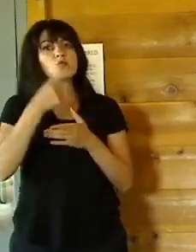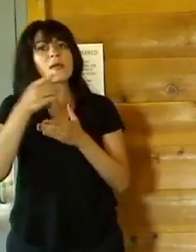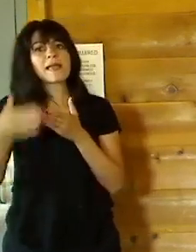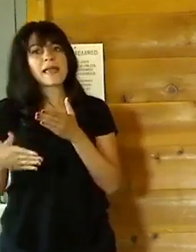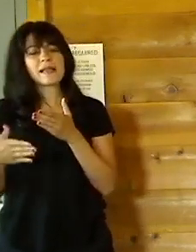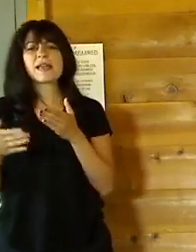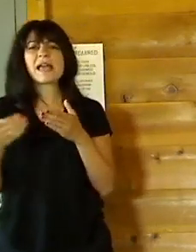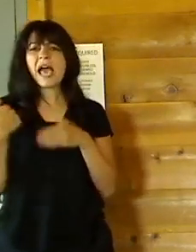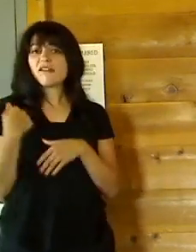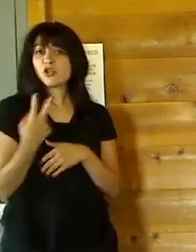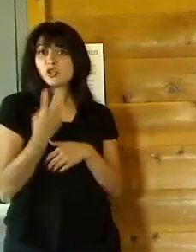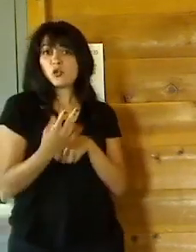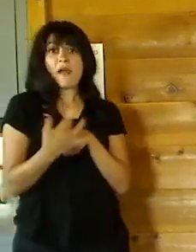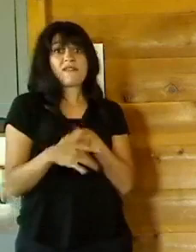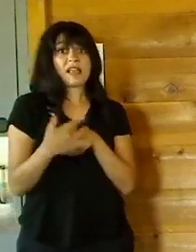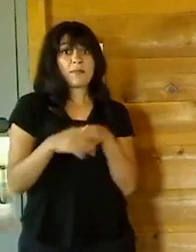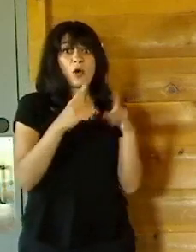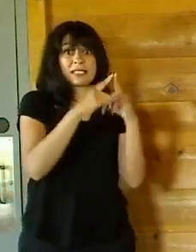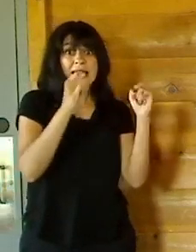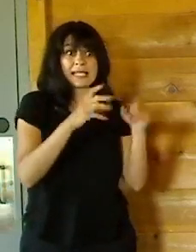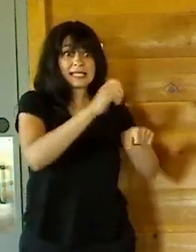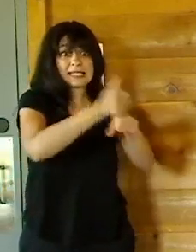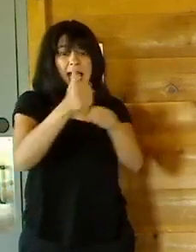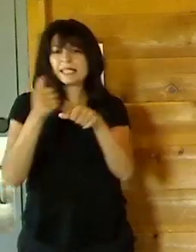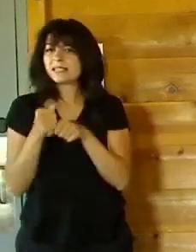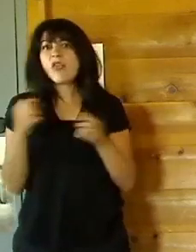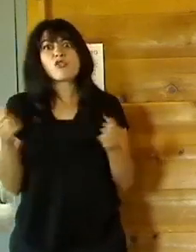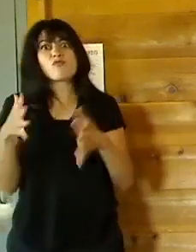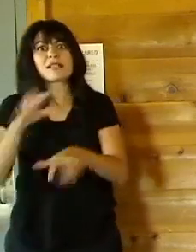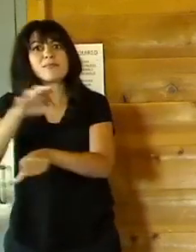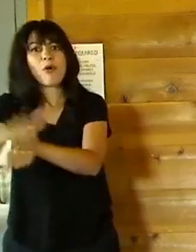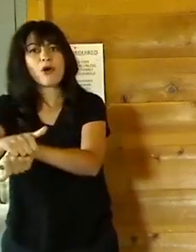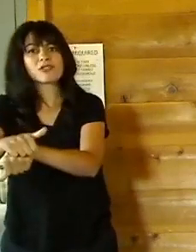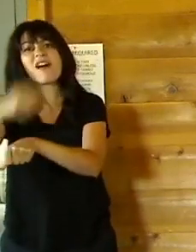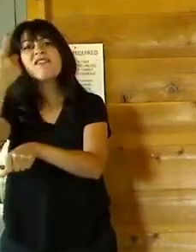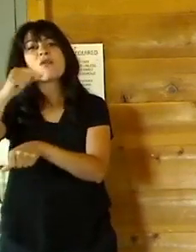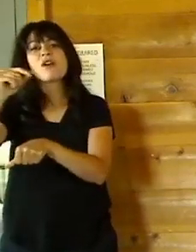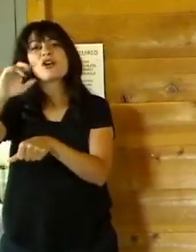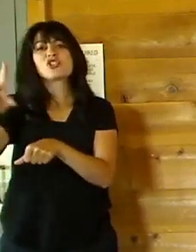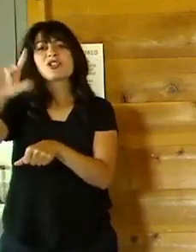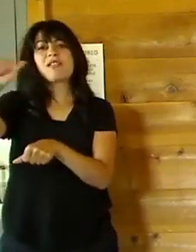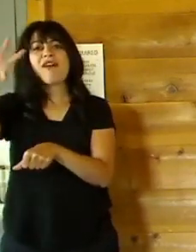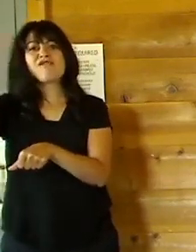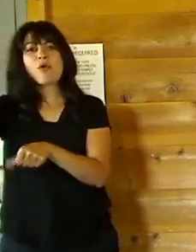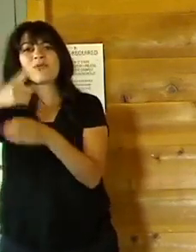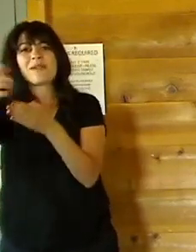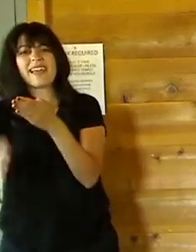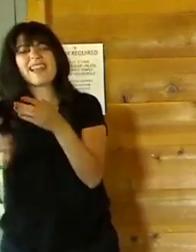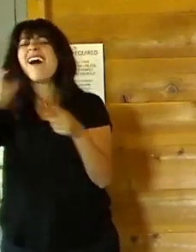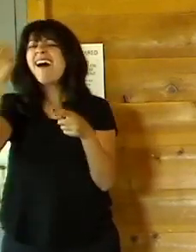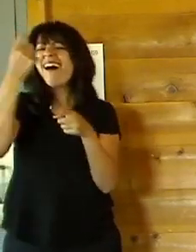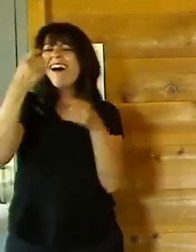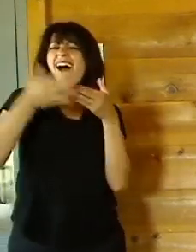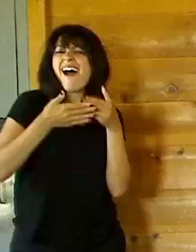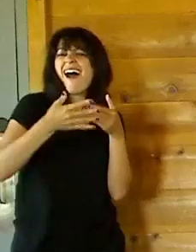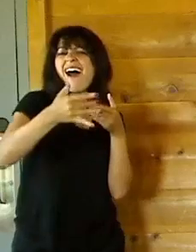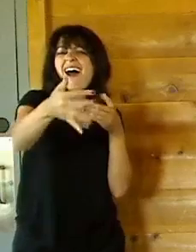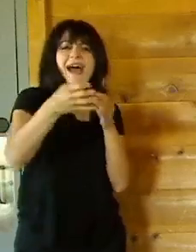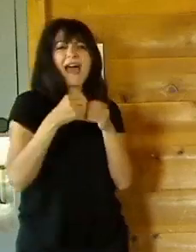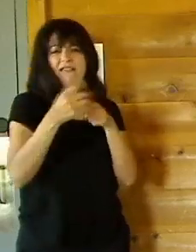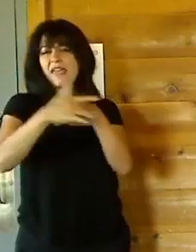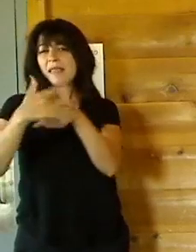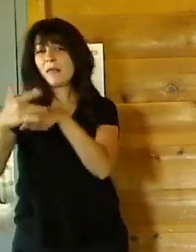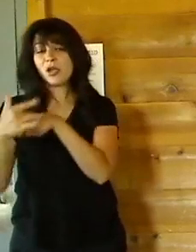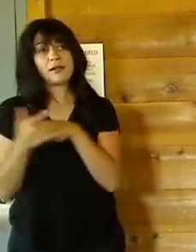actually two available tent sites. It's completely booked out for the 4th of July holiday. But there are other weekends and other dates available.